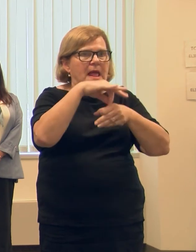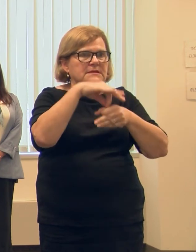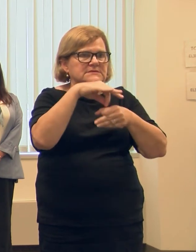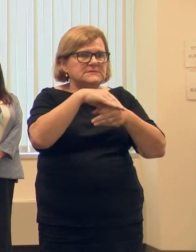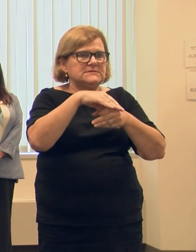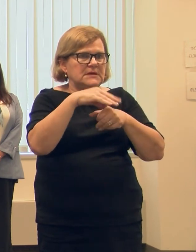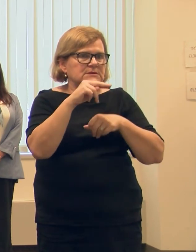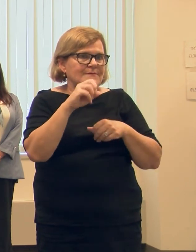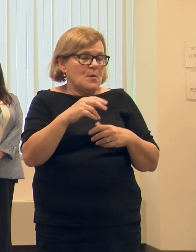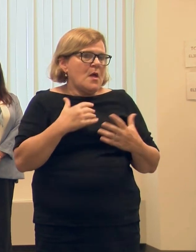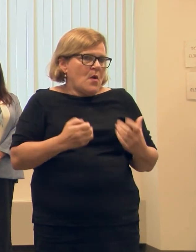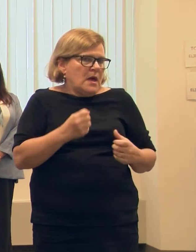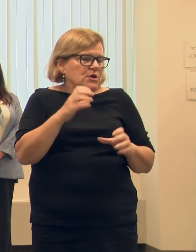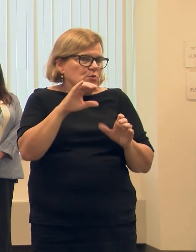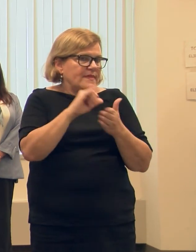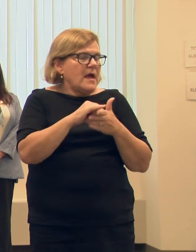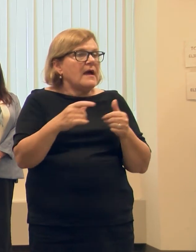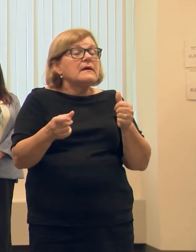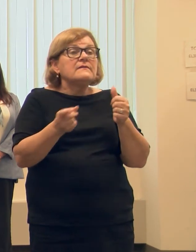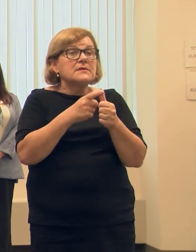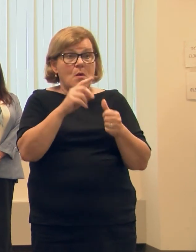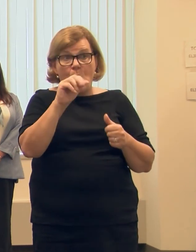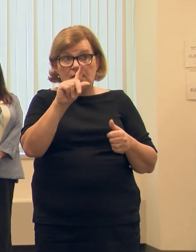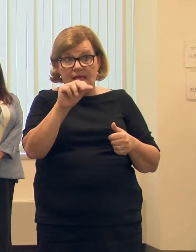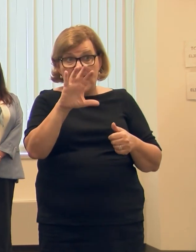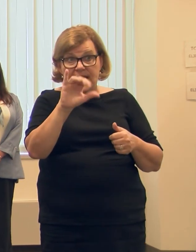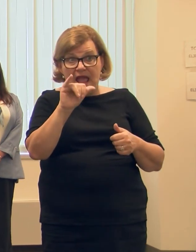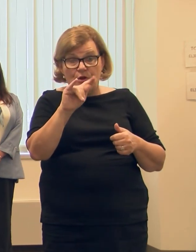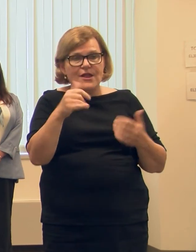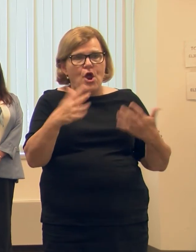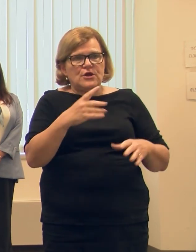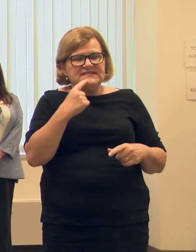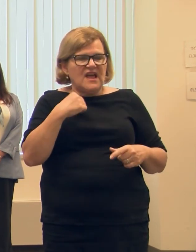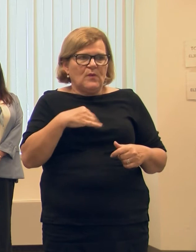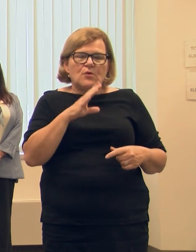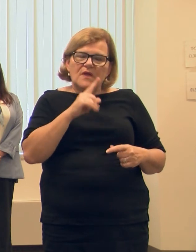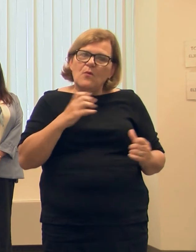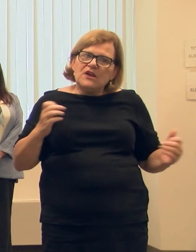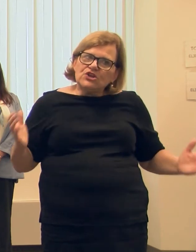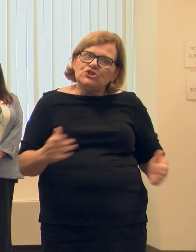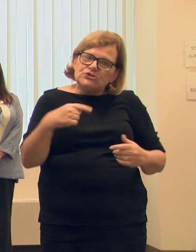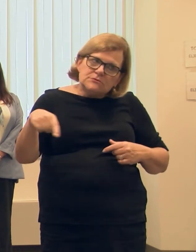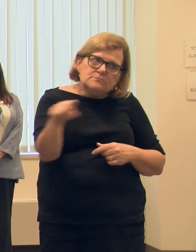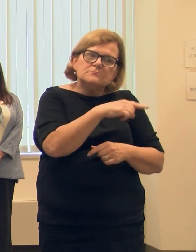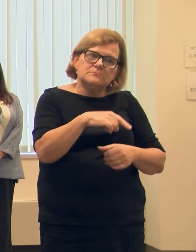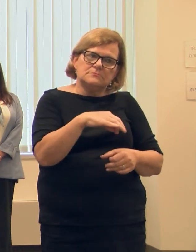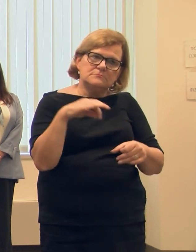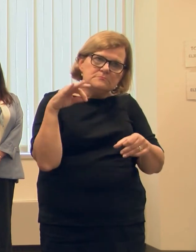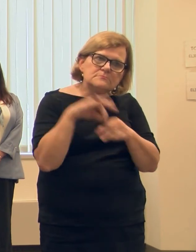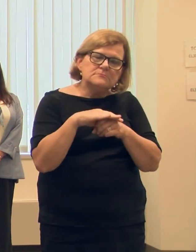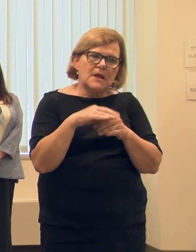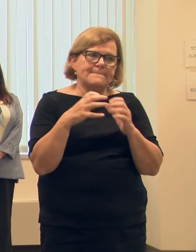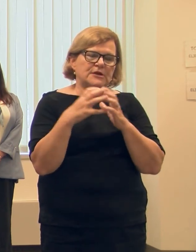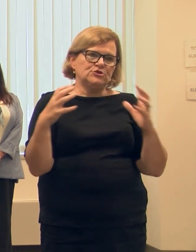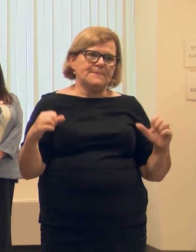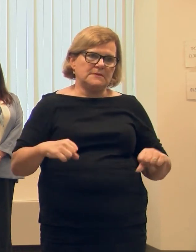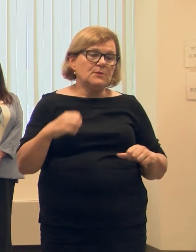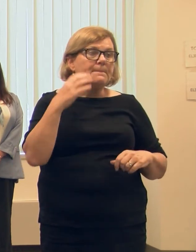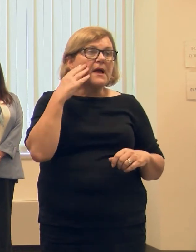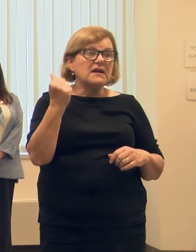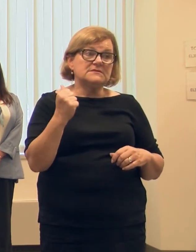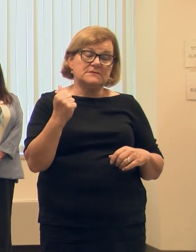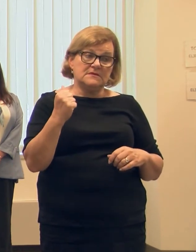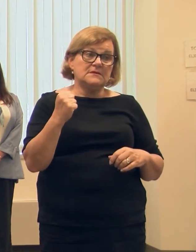And we want to do that. A, Oakland County has already leaned in to say, we really want to encourage everyone to cast an absentee ballot as much as possible because